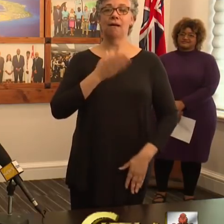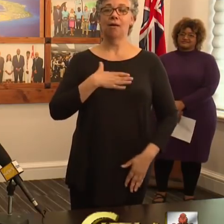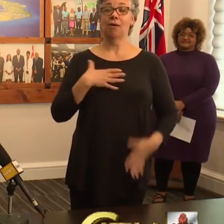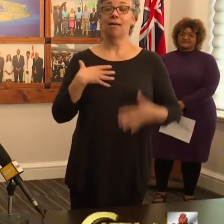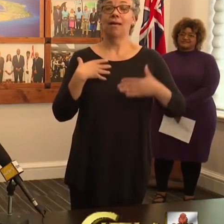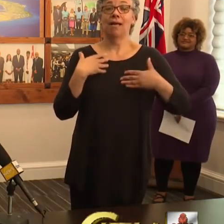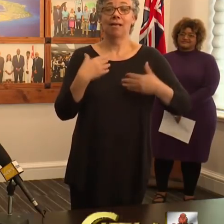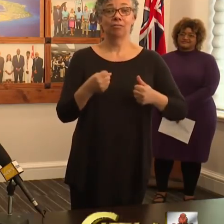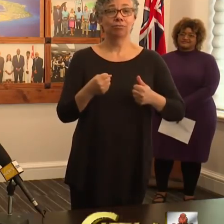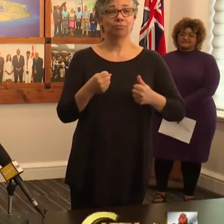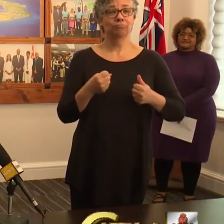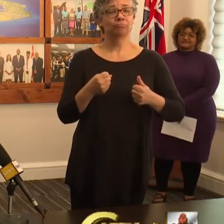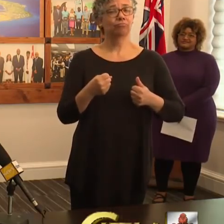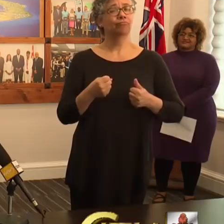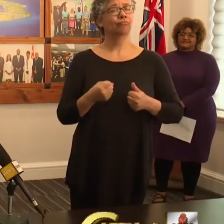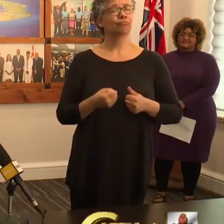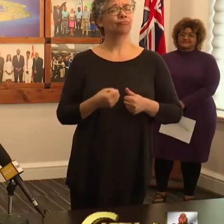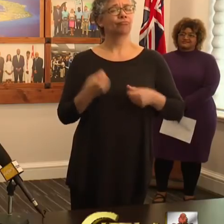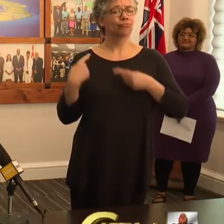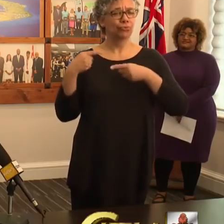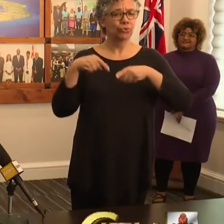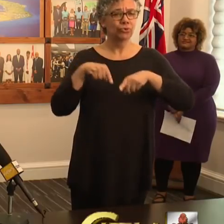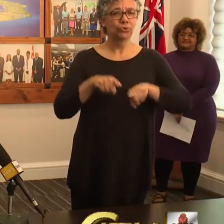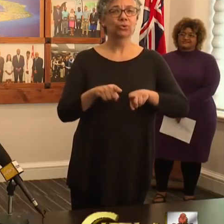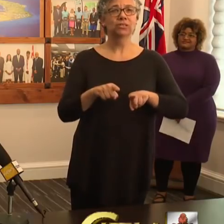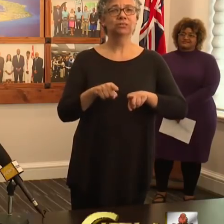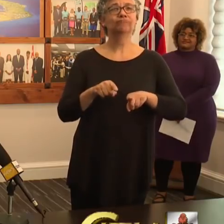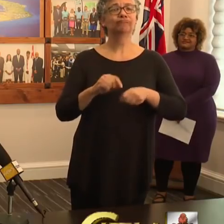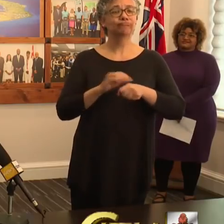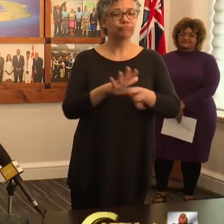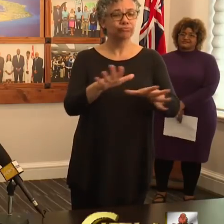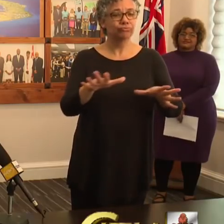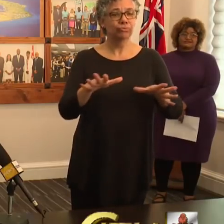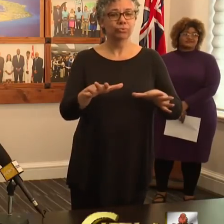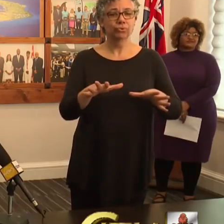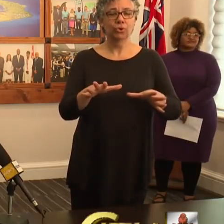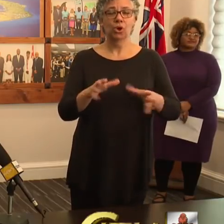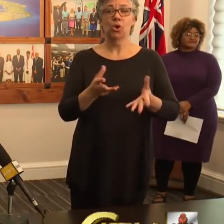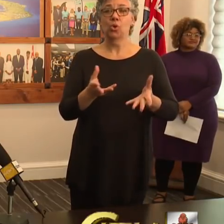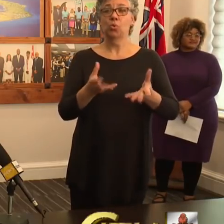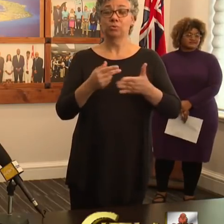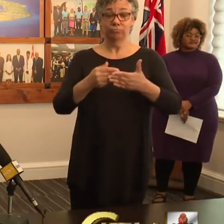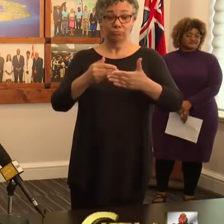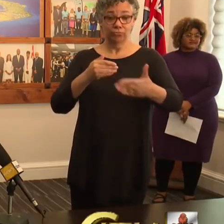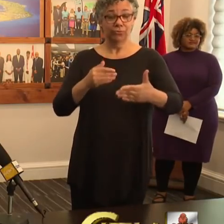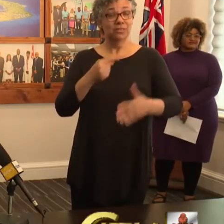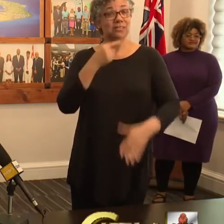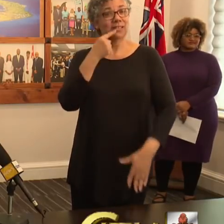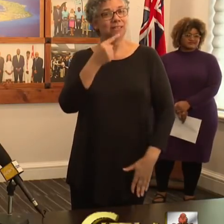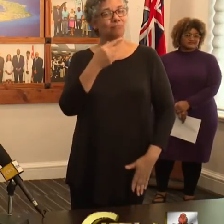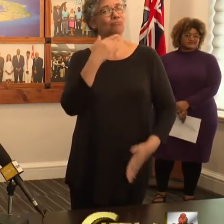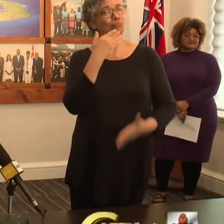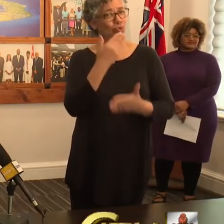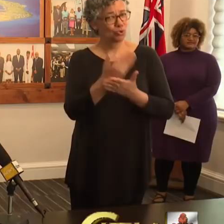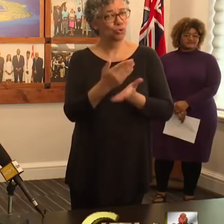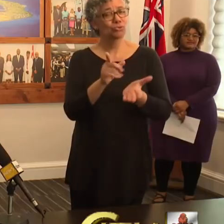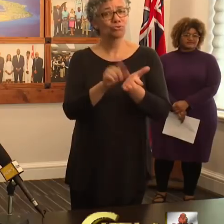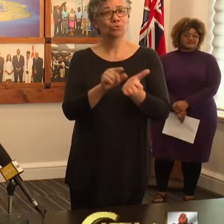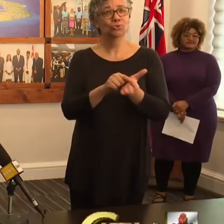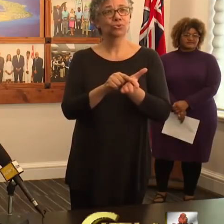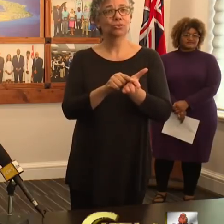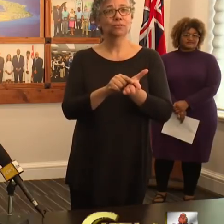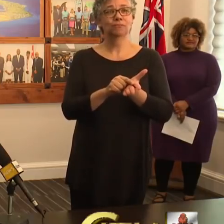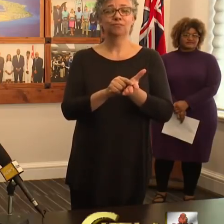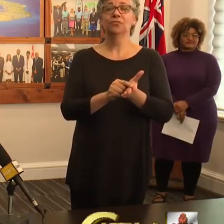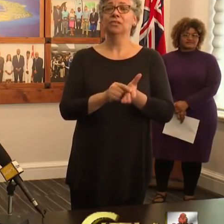well-being during this time. I would like to preface my COVID-19 update today with some good news, news that